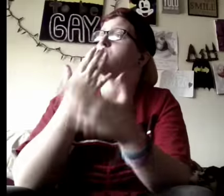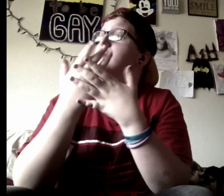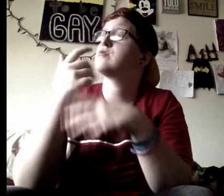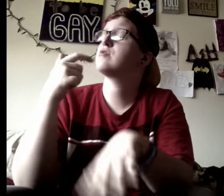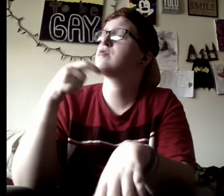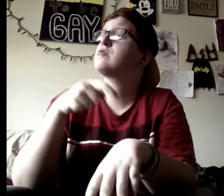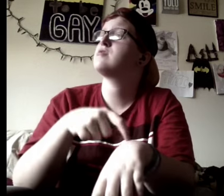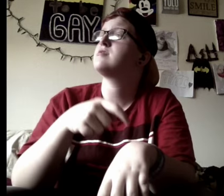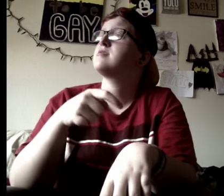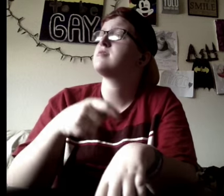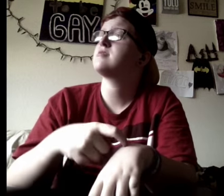Baby,